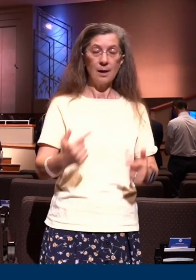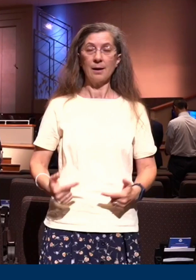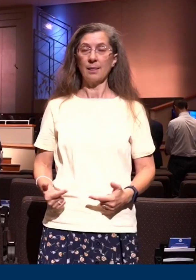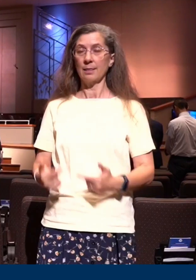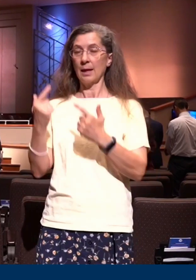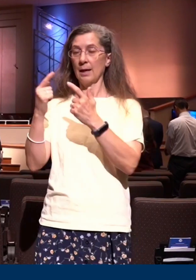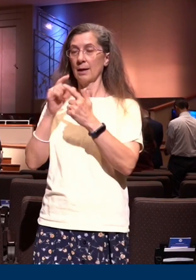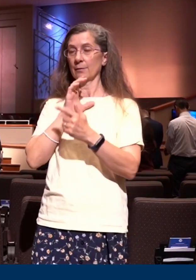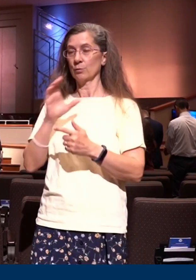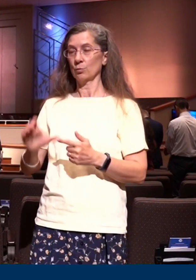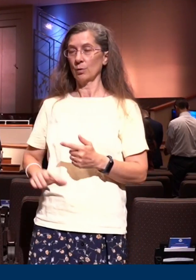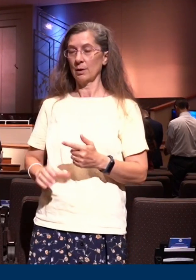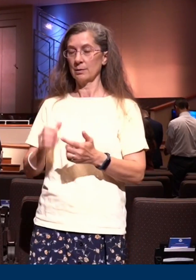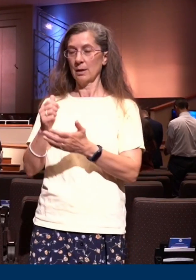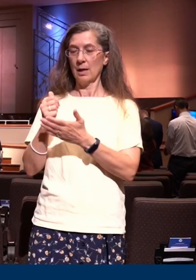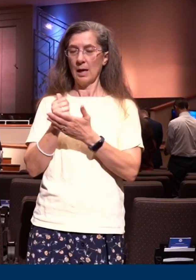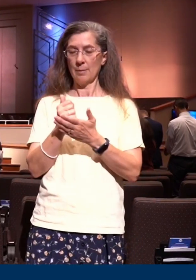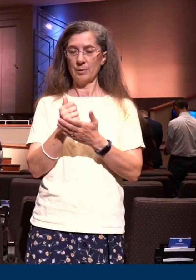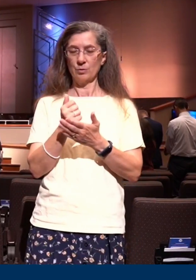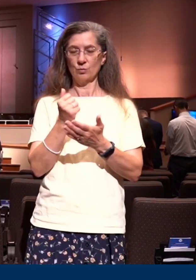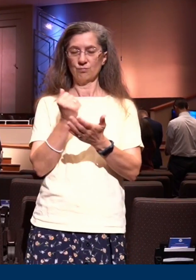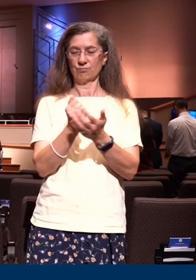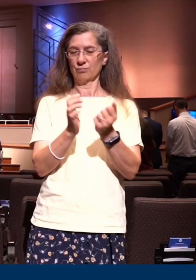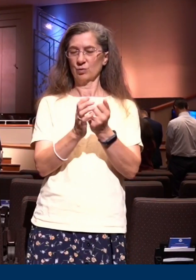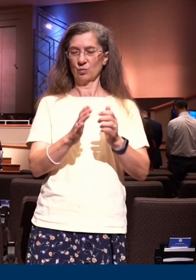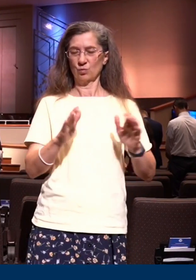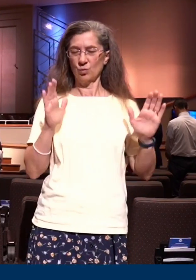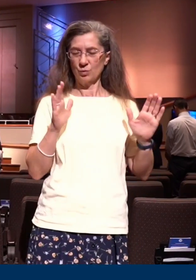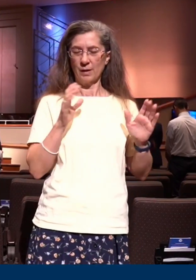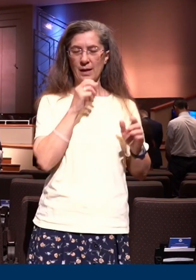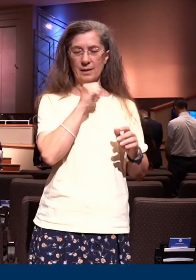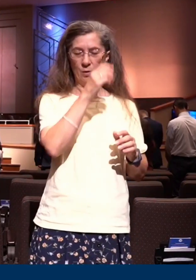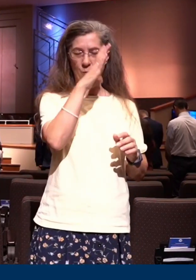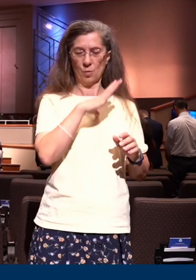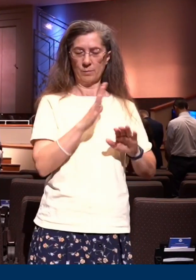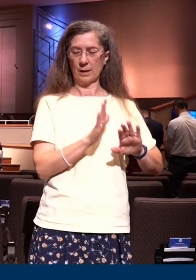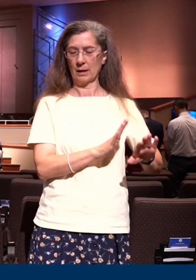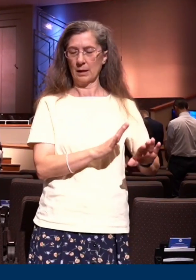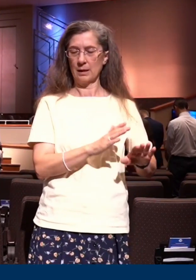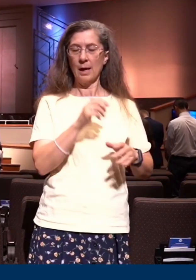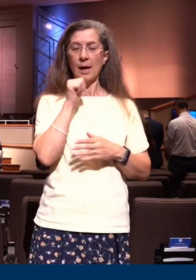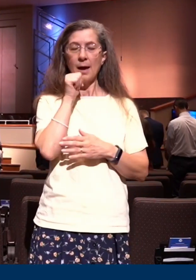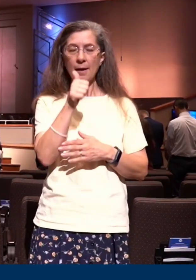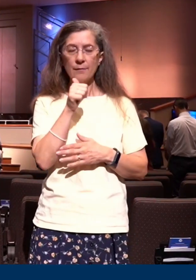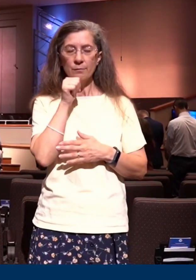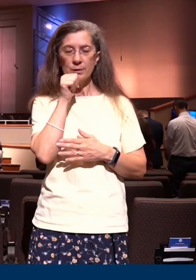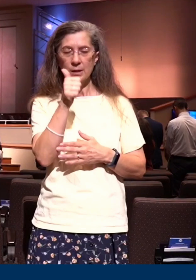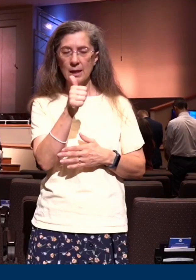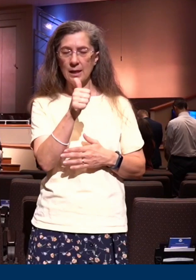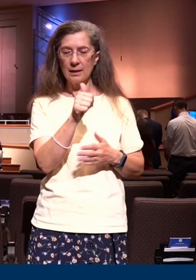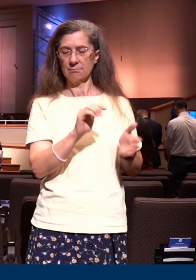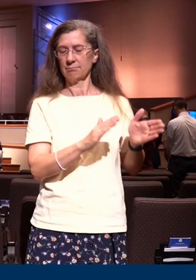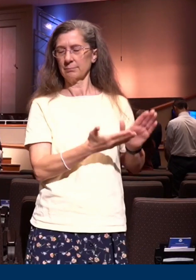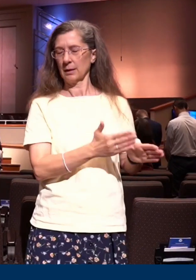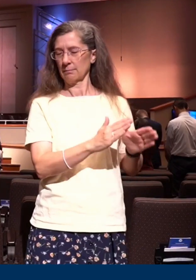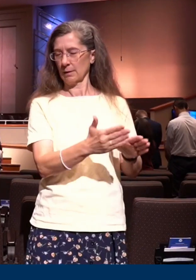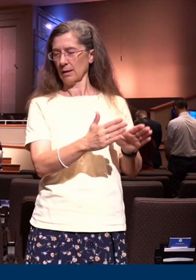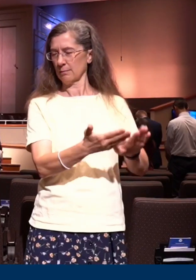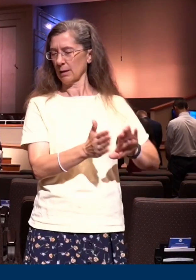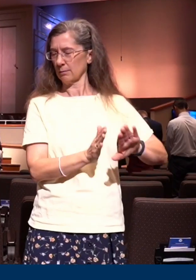crucify the old man and may we daily die to the to the temptations that would come as